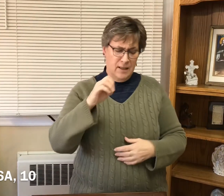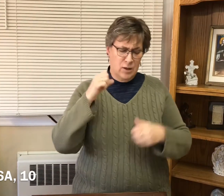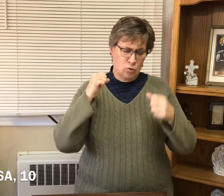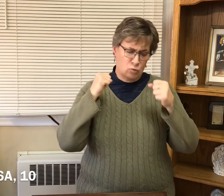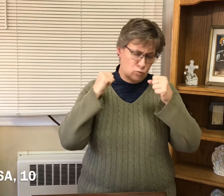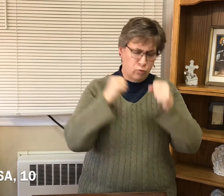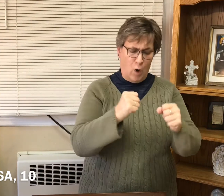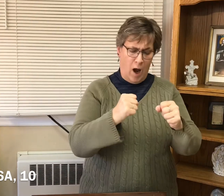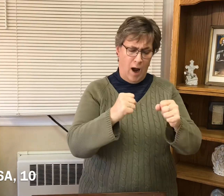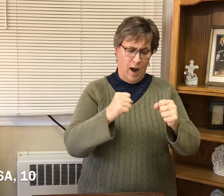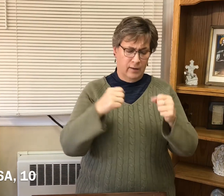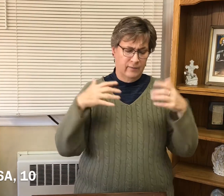fear not.